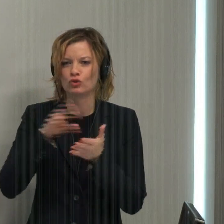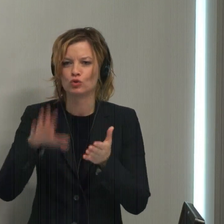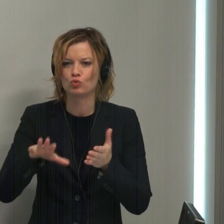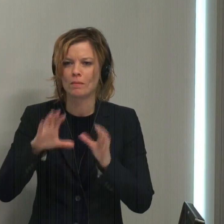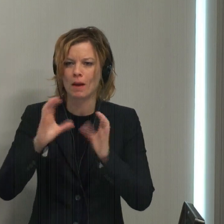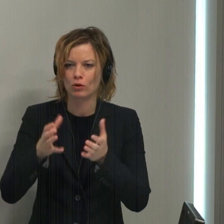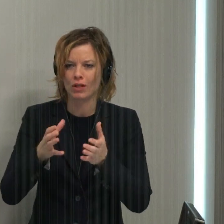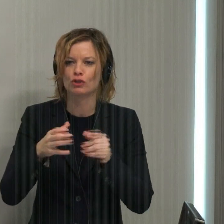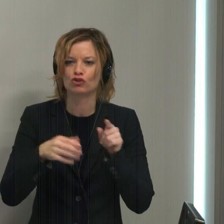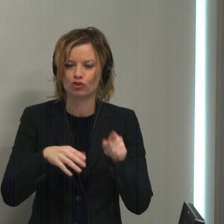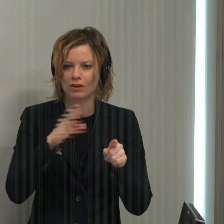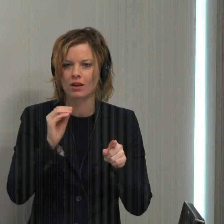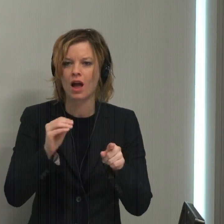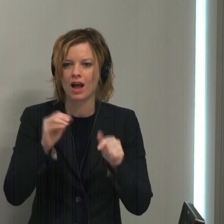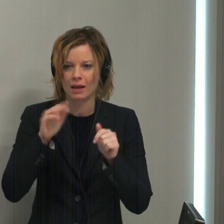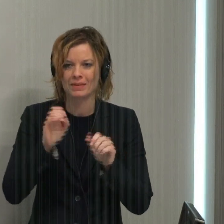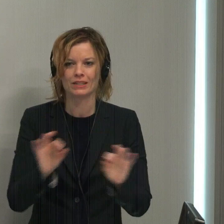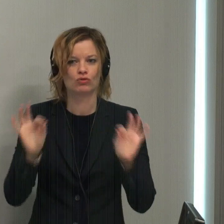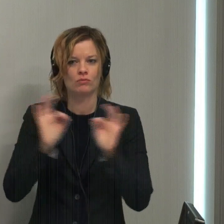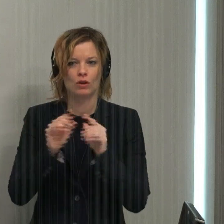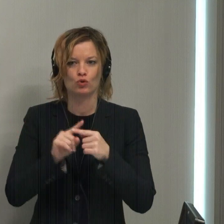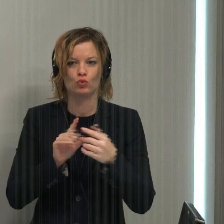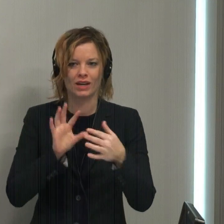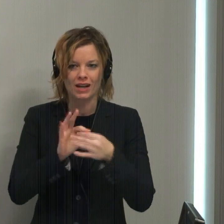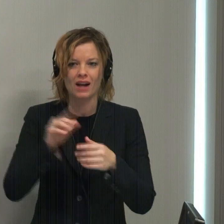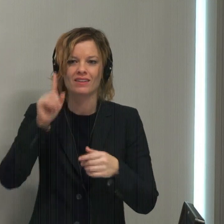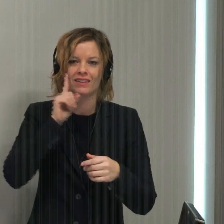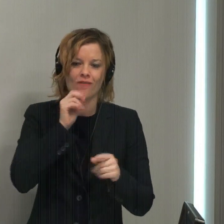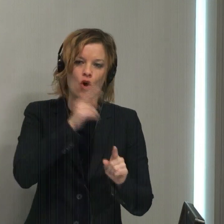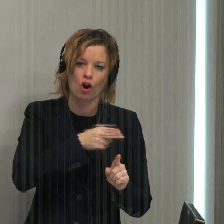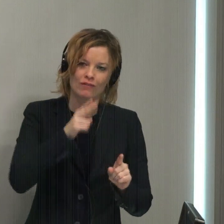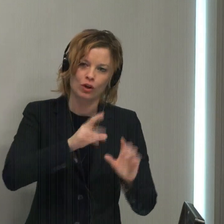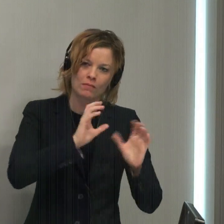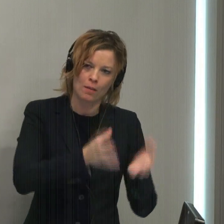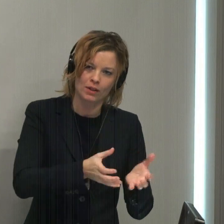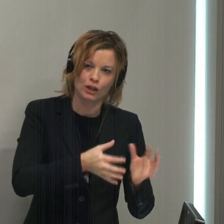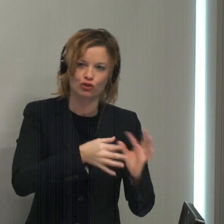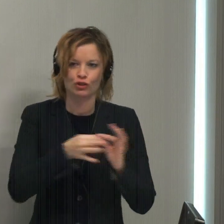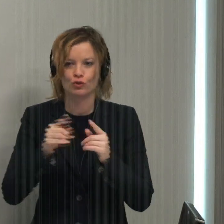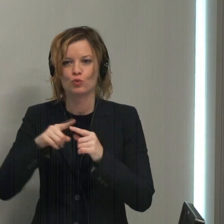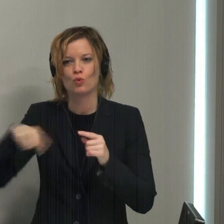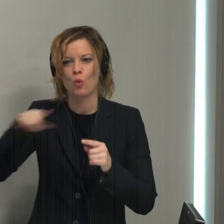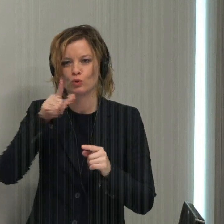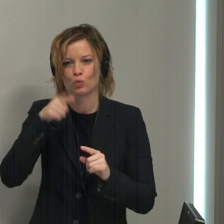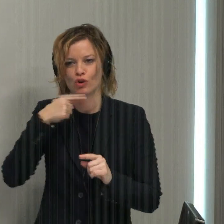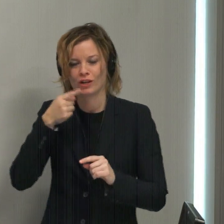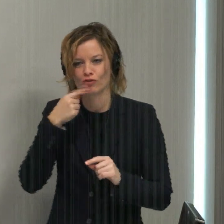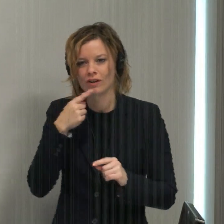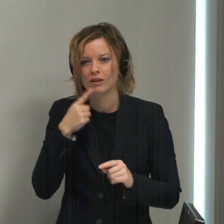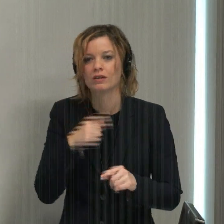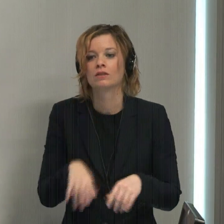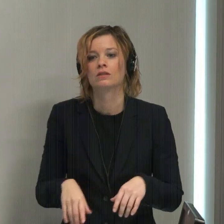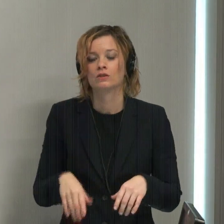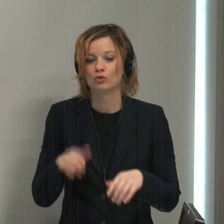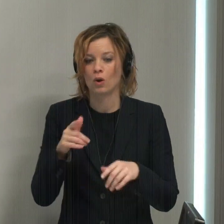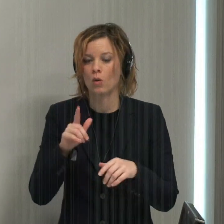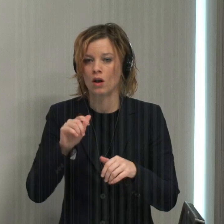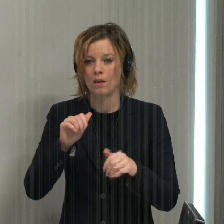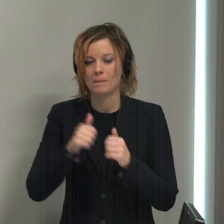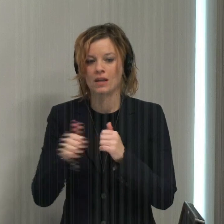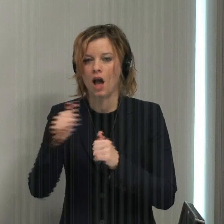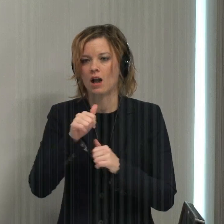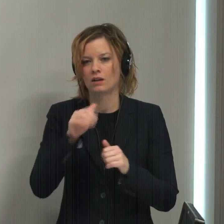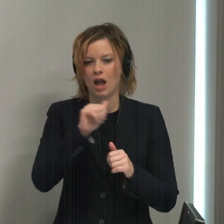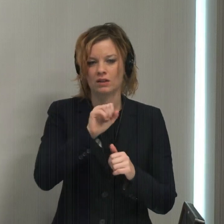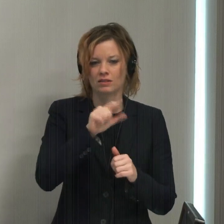population and can be instrumental in connecting the deaf or hard of hearing population to those who are hearing. Beyond American Sign